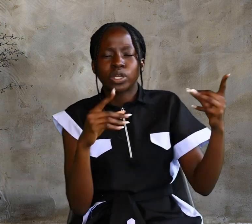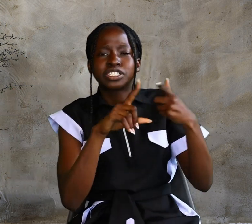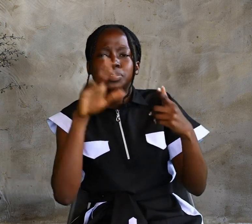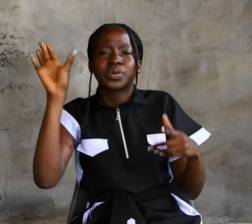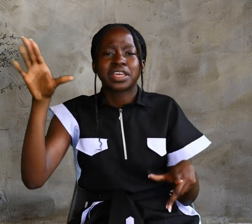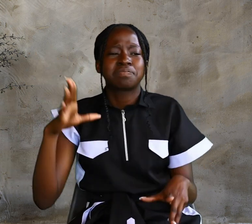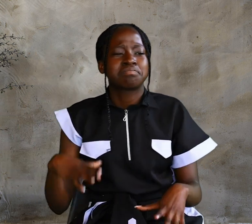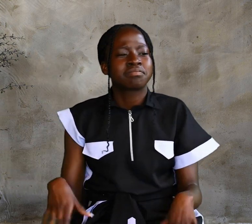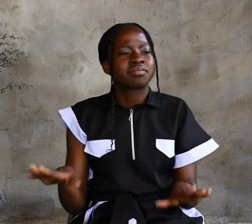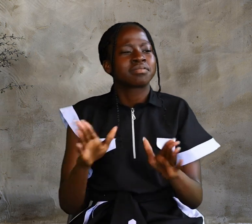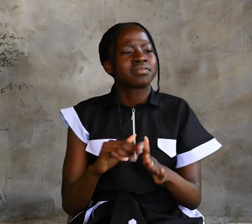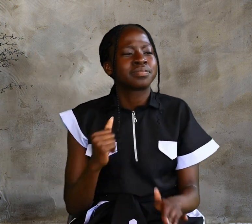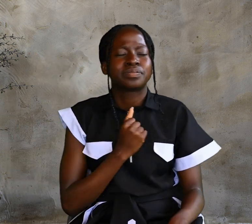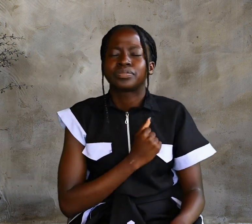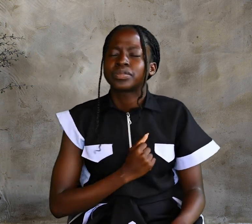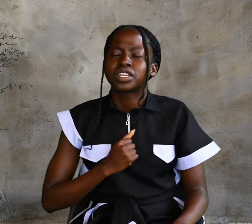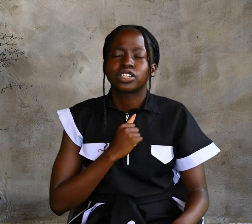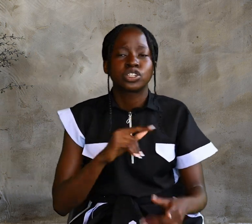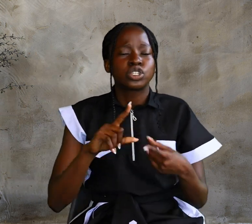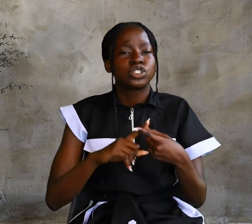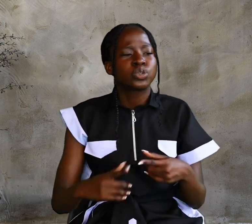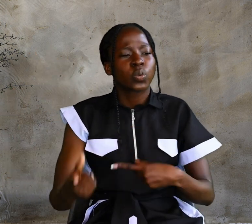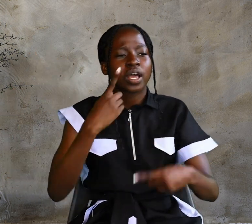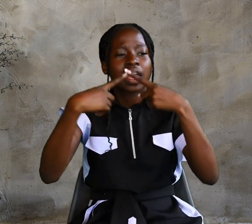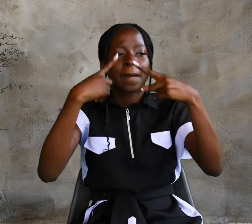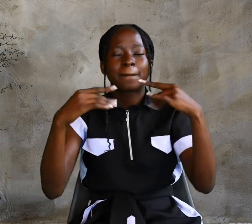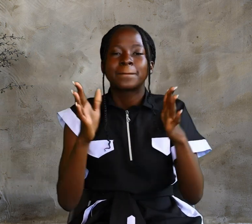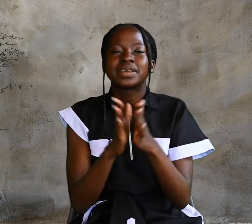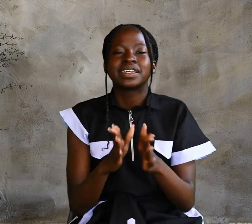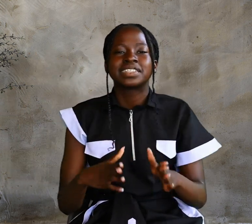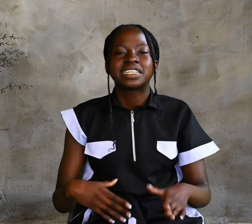him to come and heal his son, Who was close to death.